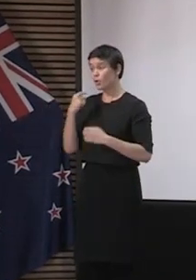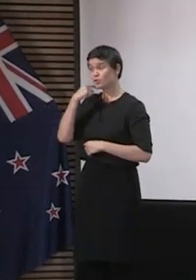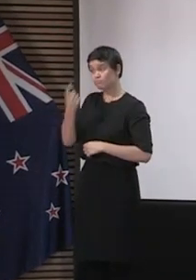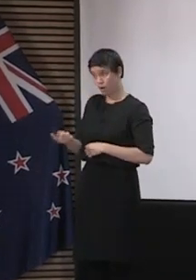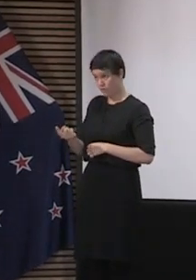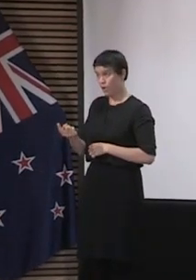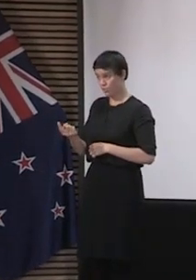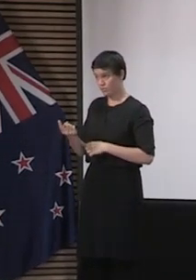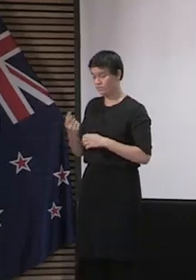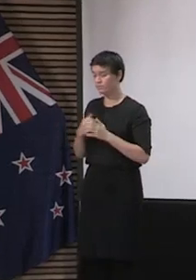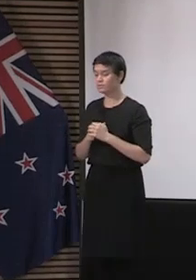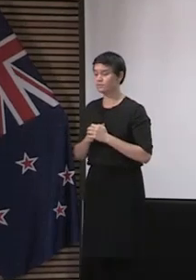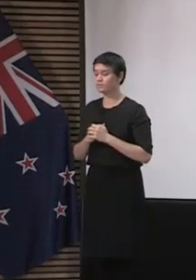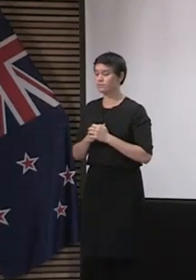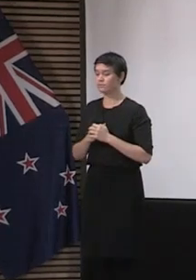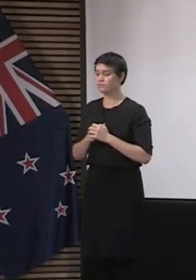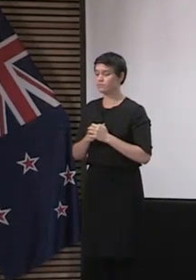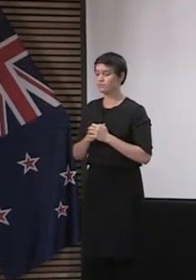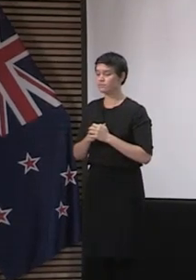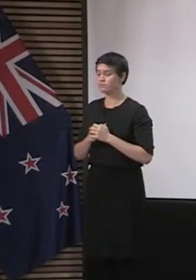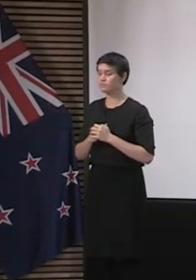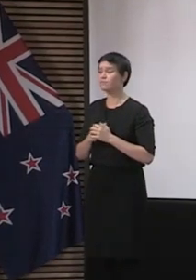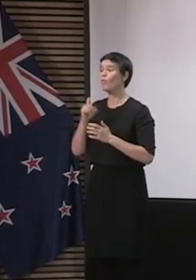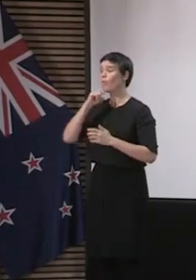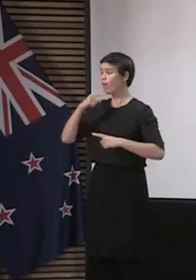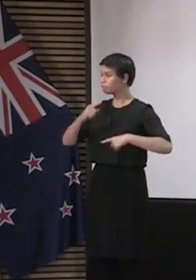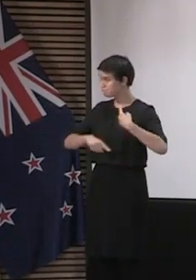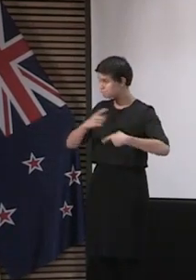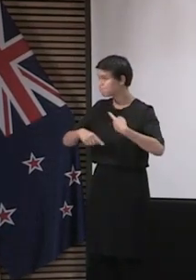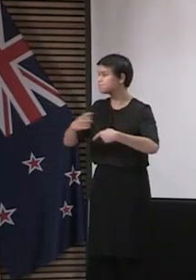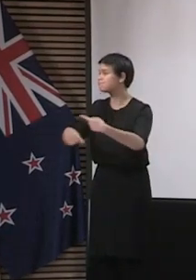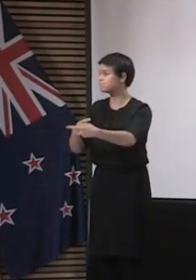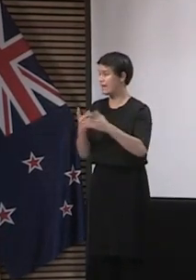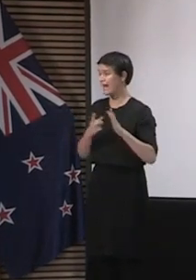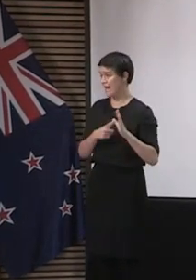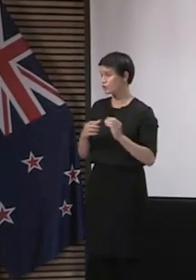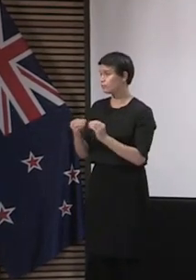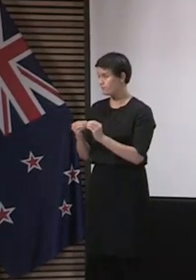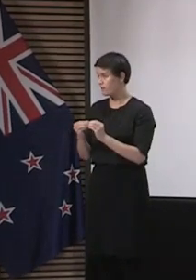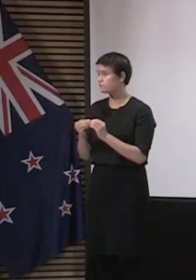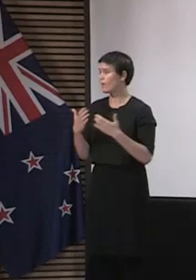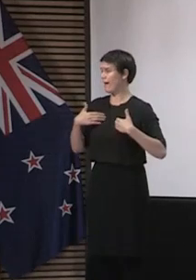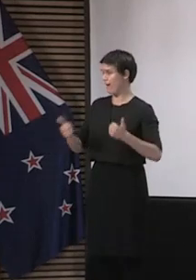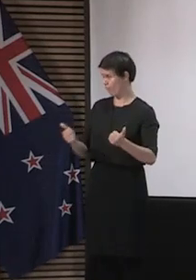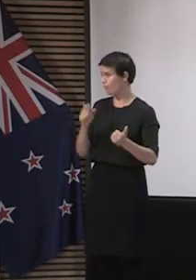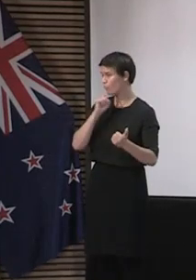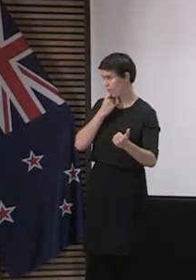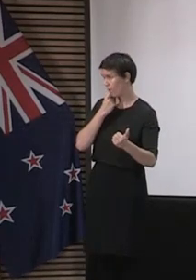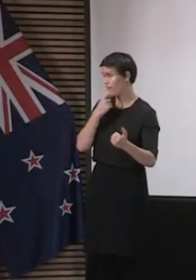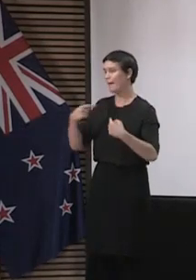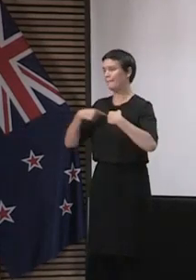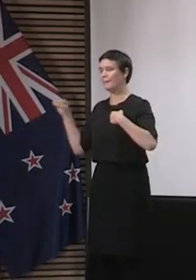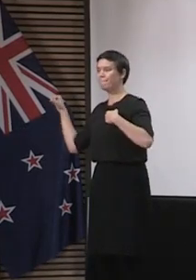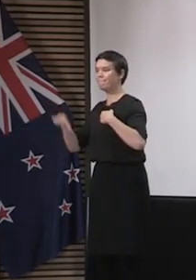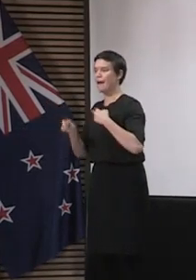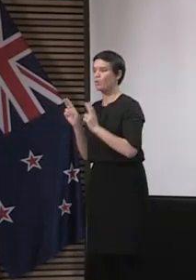I'll return to my normal schedule of post-cabinet press conferences and daily media stand-ups separately before the House. And